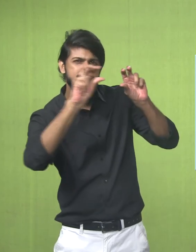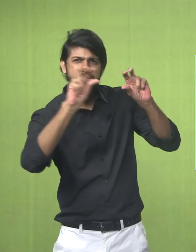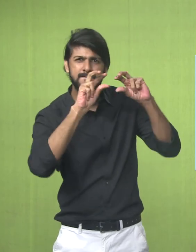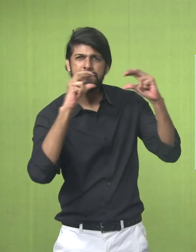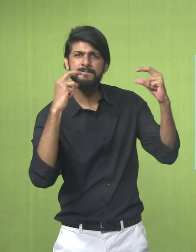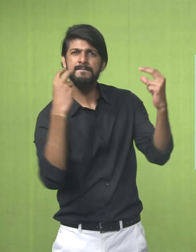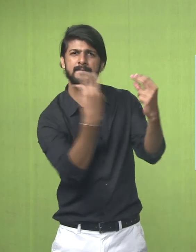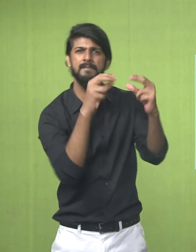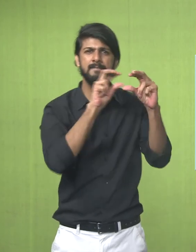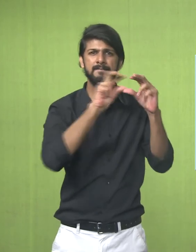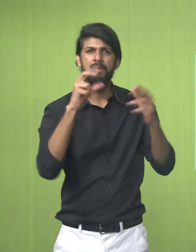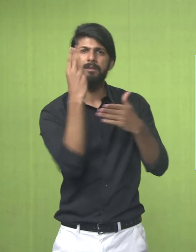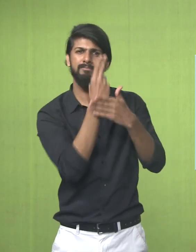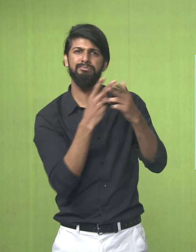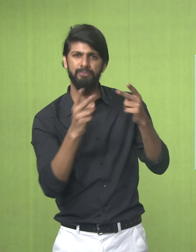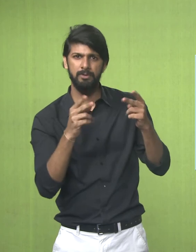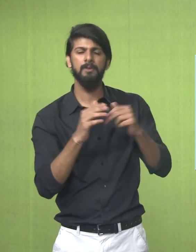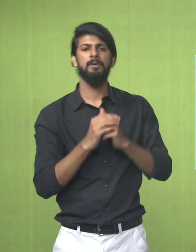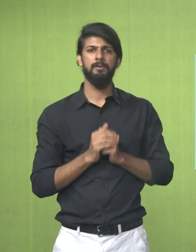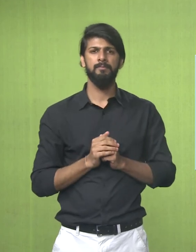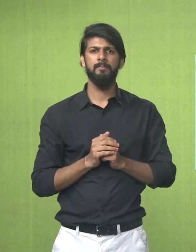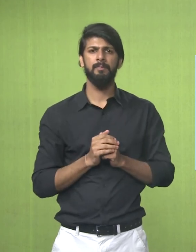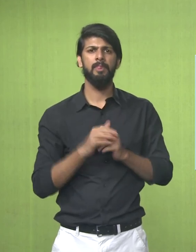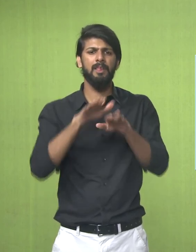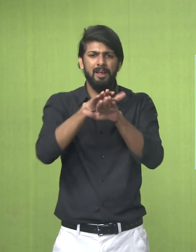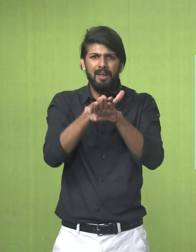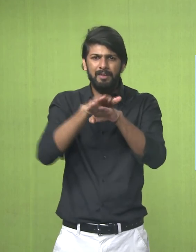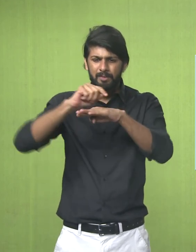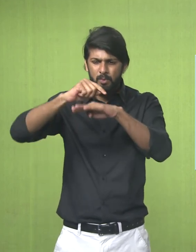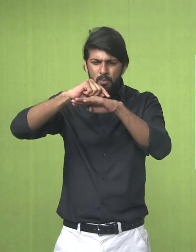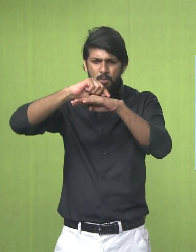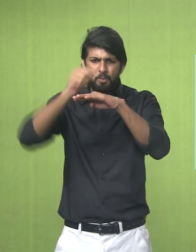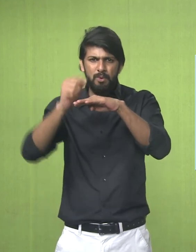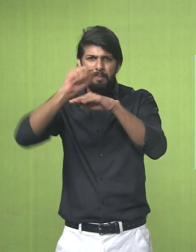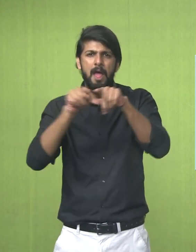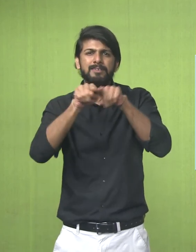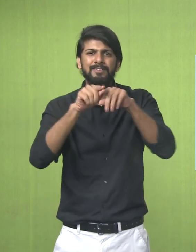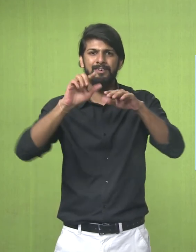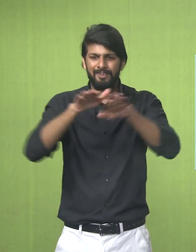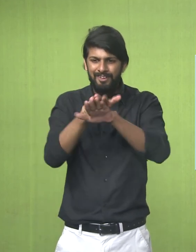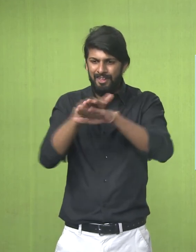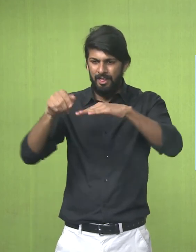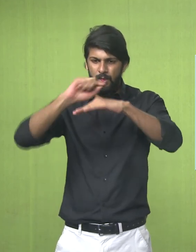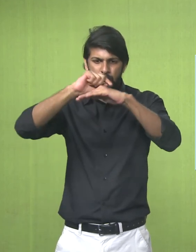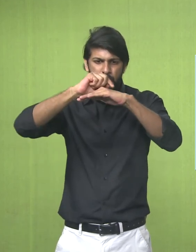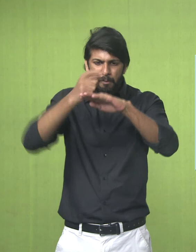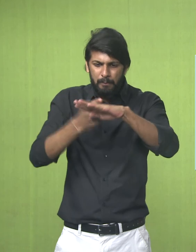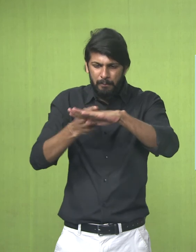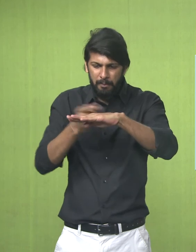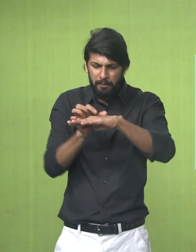Which Are Colored In Black All Around The Jars Both The